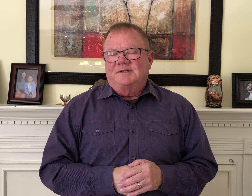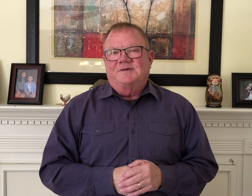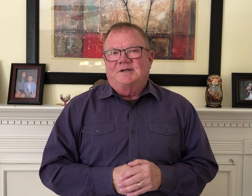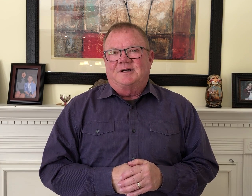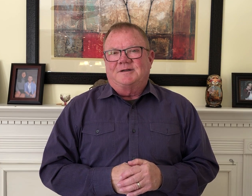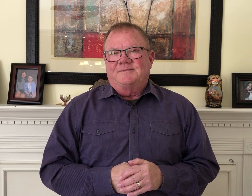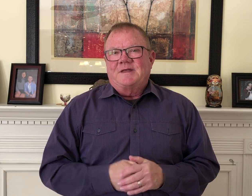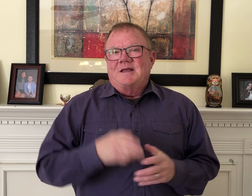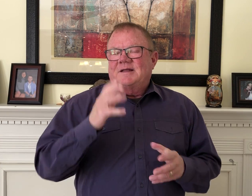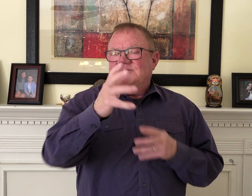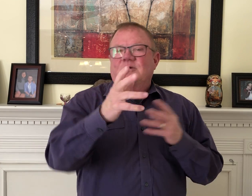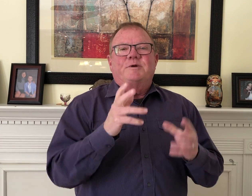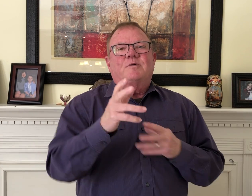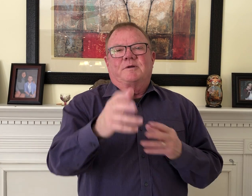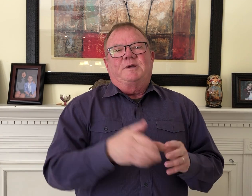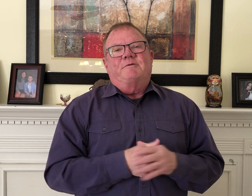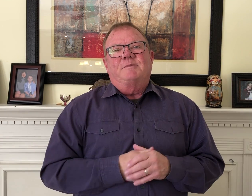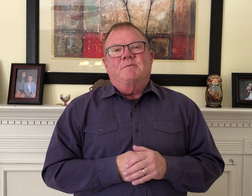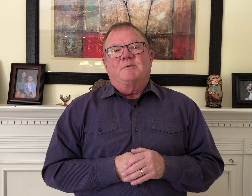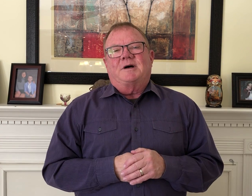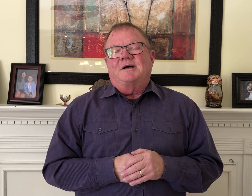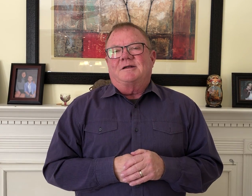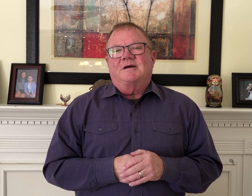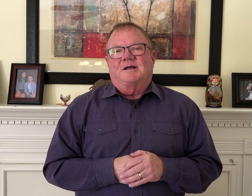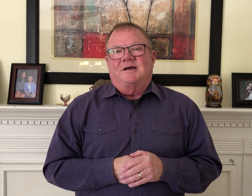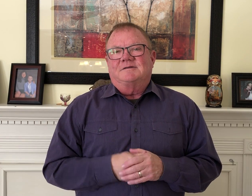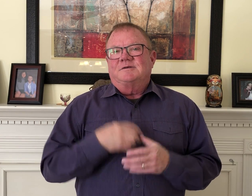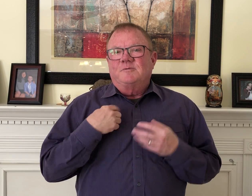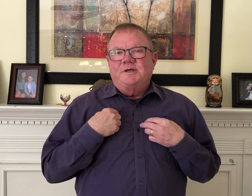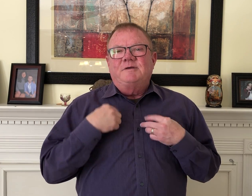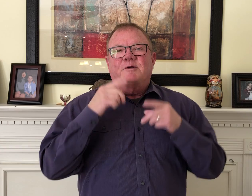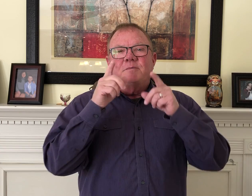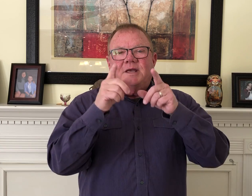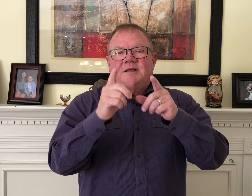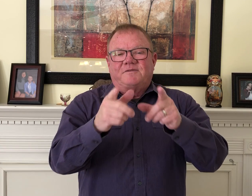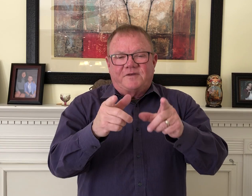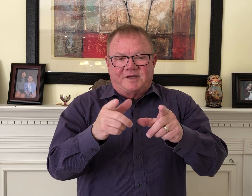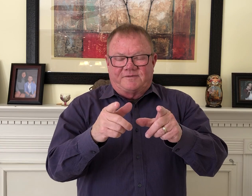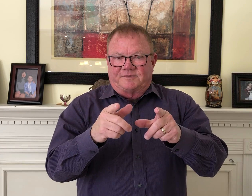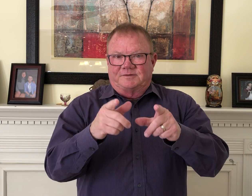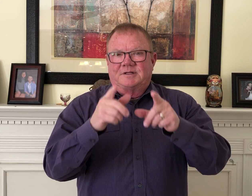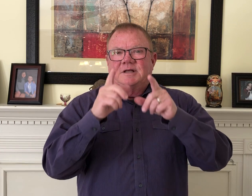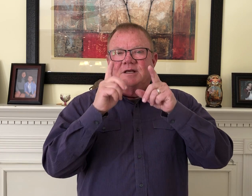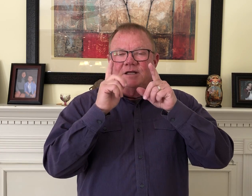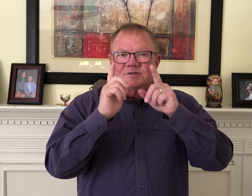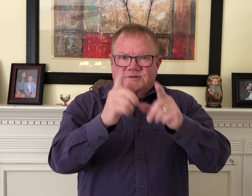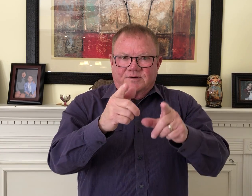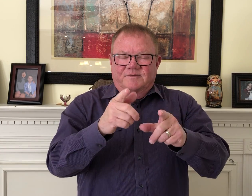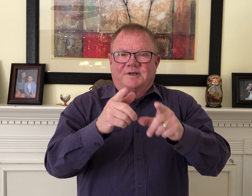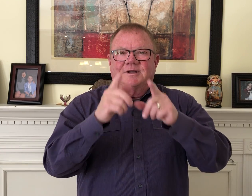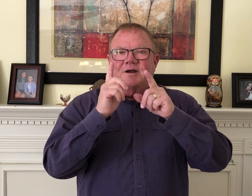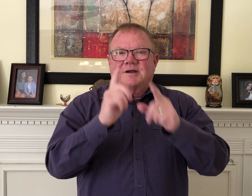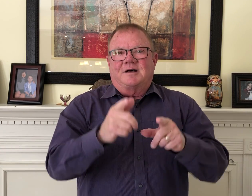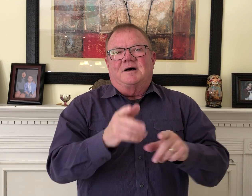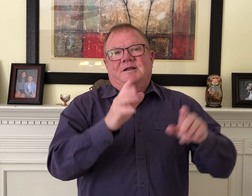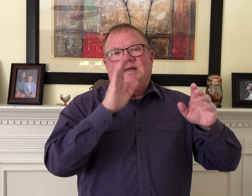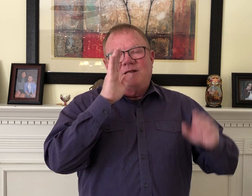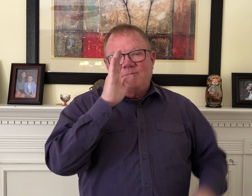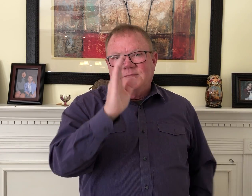the living God. And that's what we want to be remembered by in our lives, that we remain faithful in serving our God in the